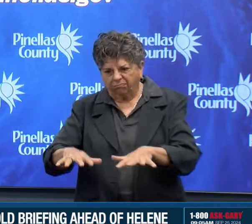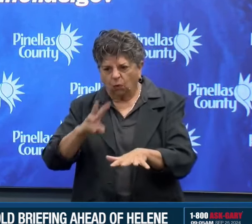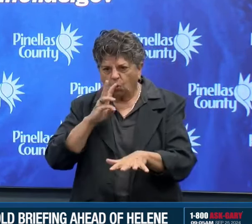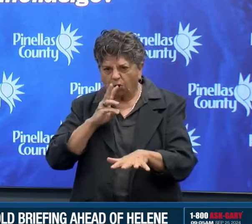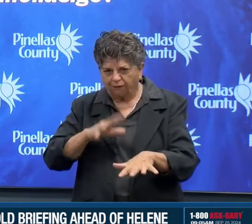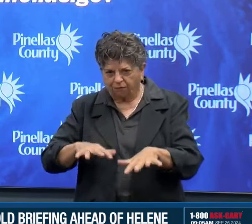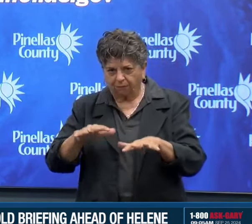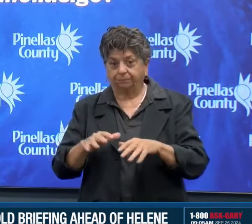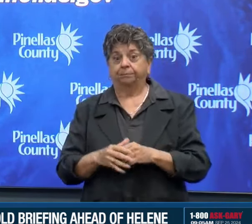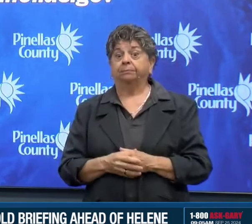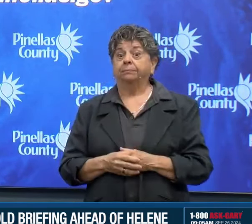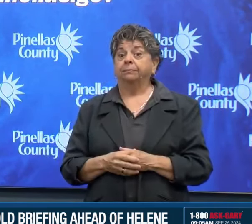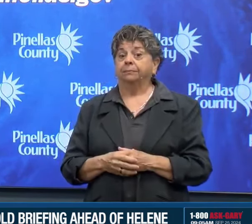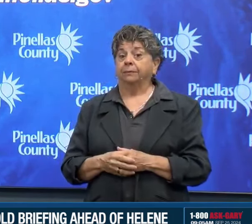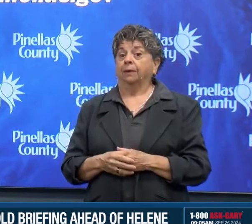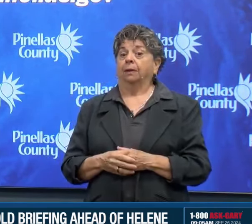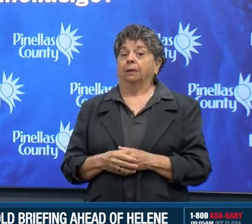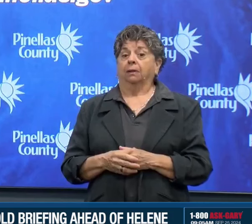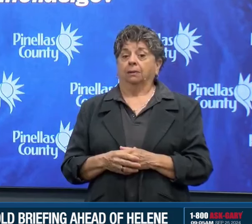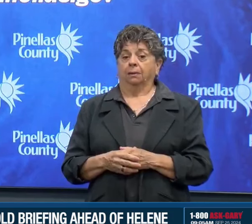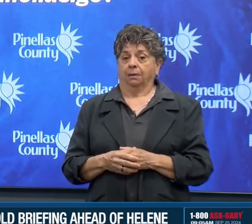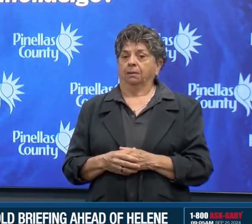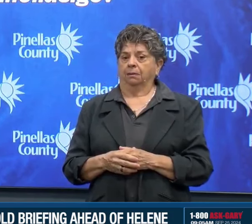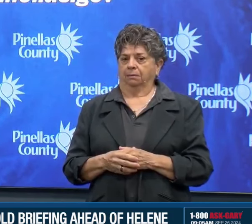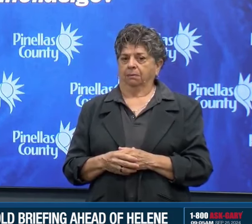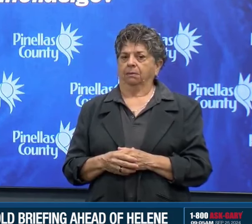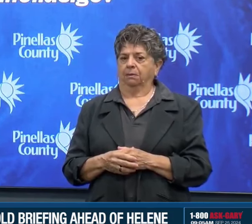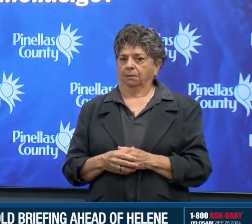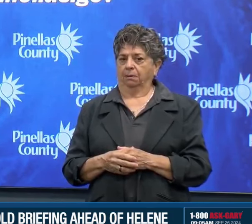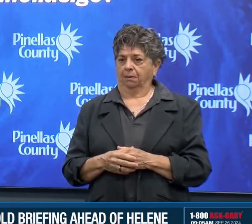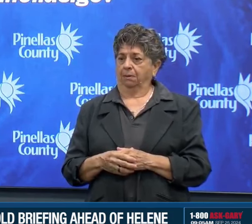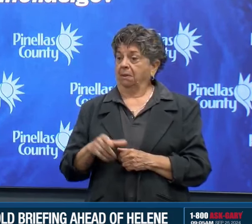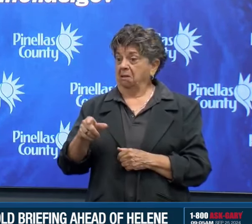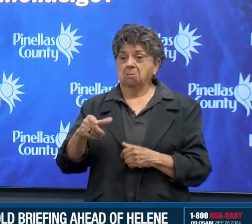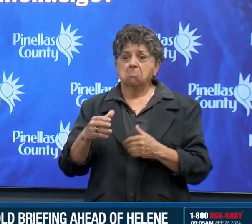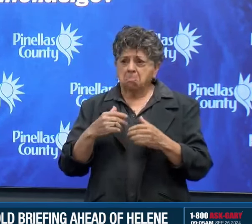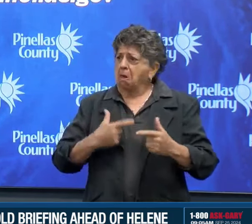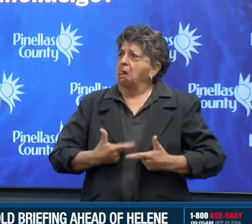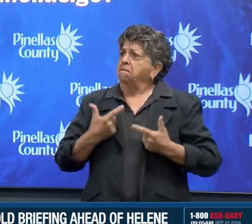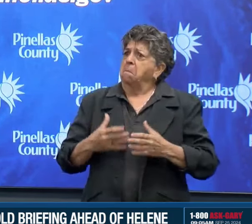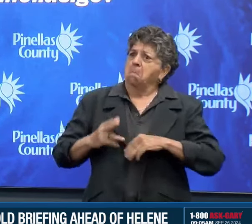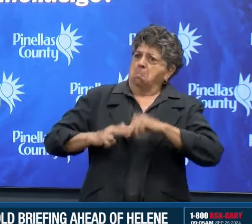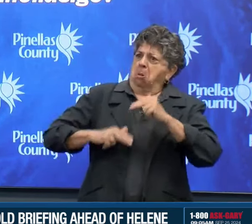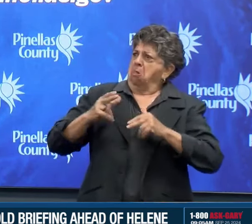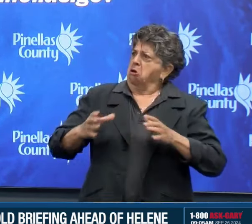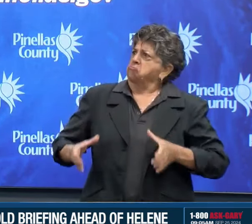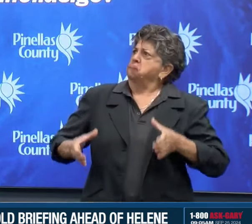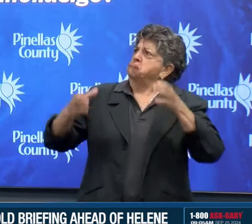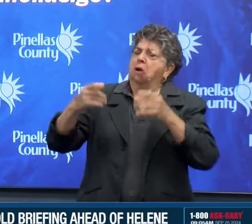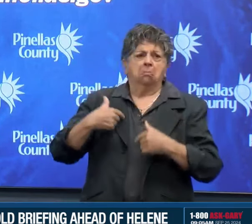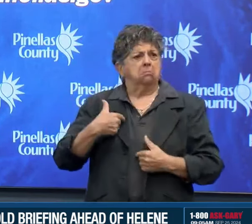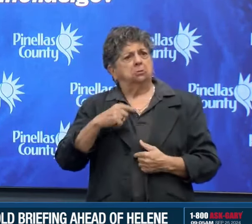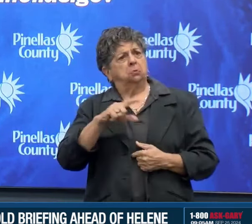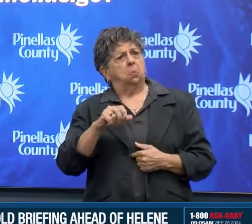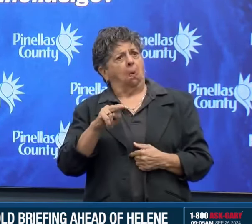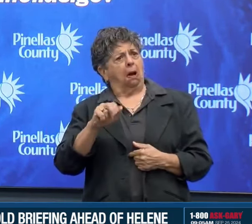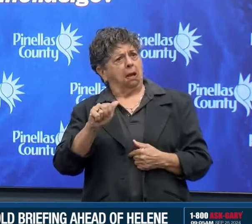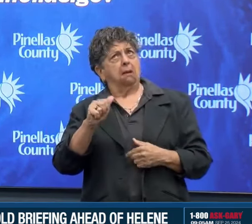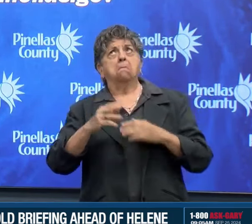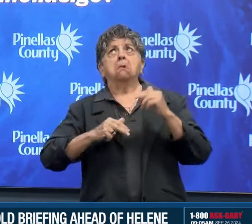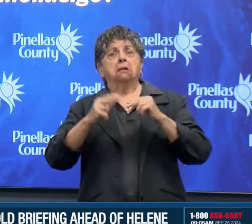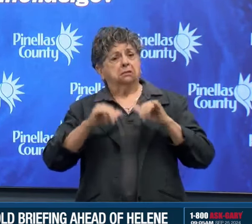which will not be safe place to ride out the storm. As I mentioned, you may be hearing that we are outside of the cone,